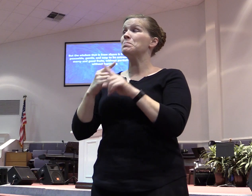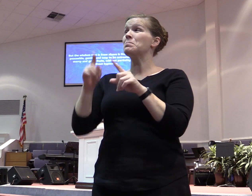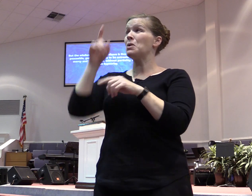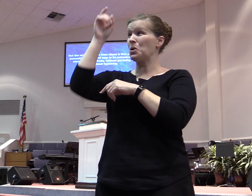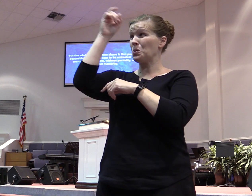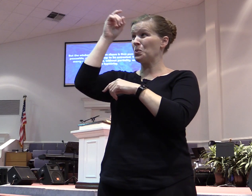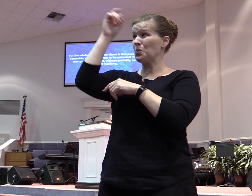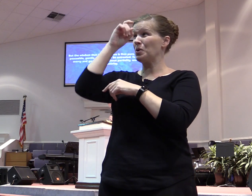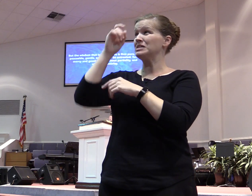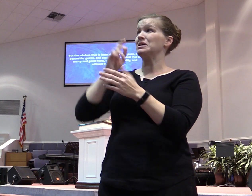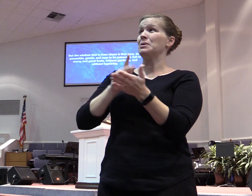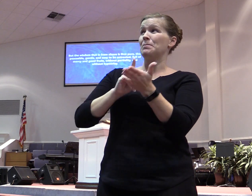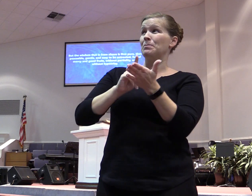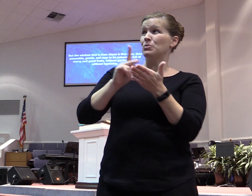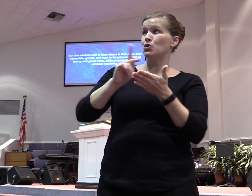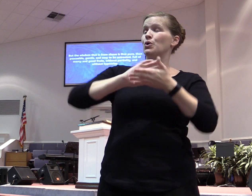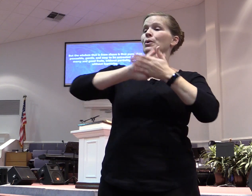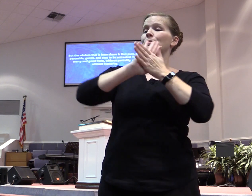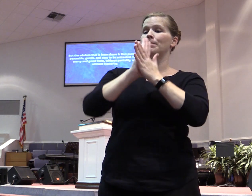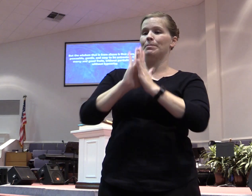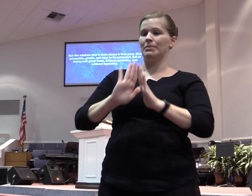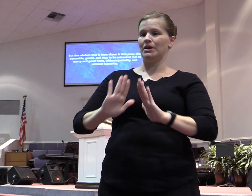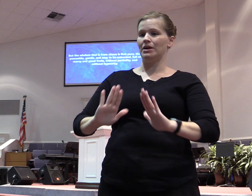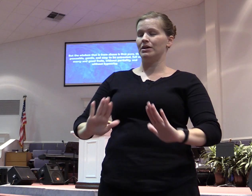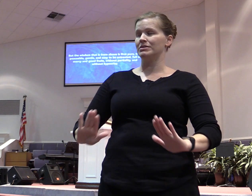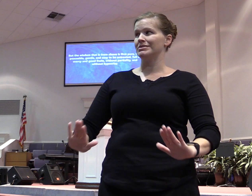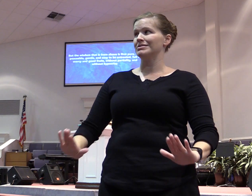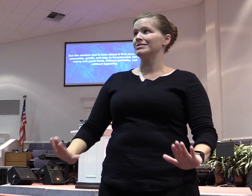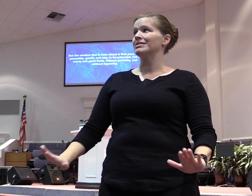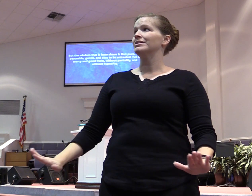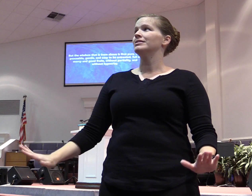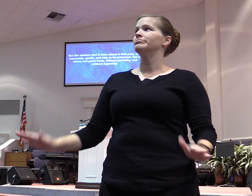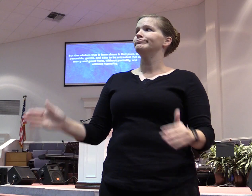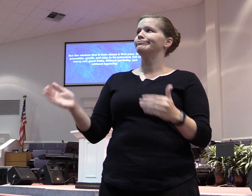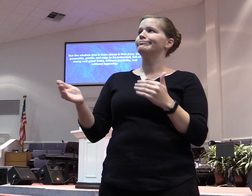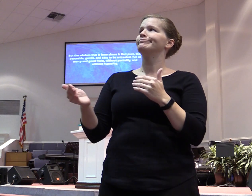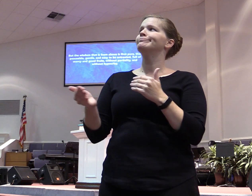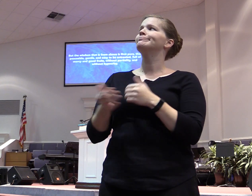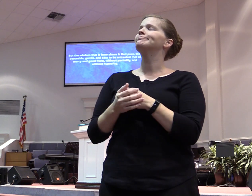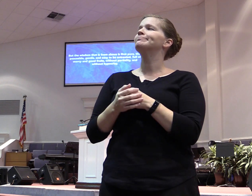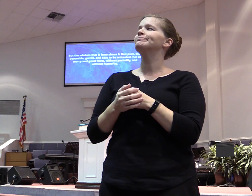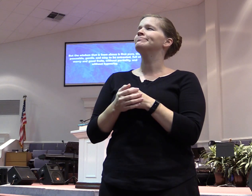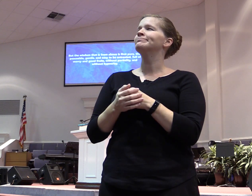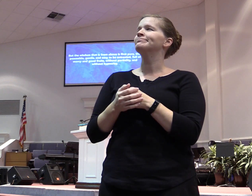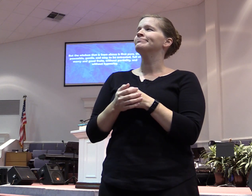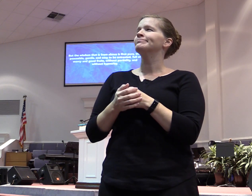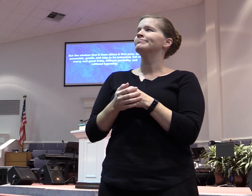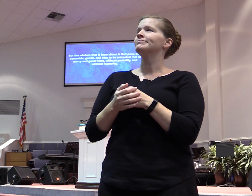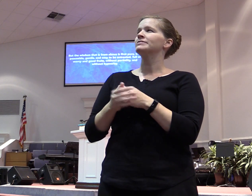then peaceable, gentle, easy to be intruded, full of mercy and good fruits,